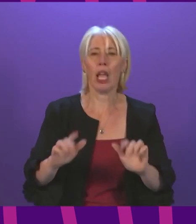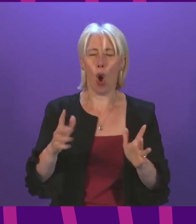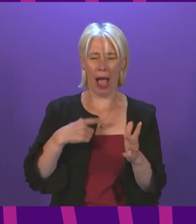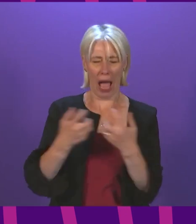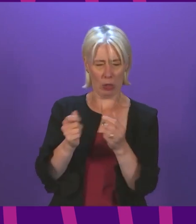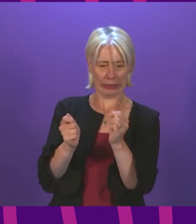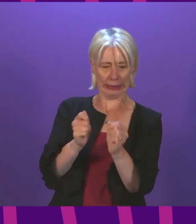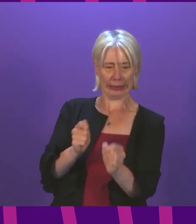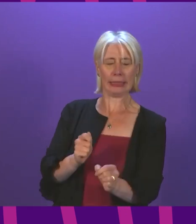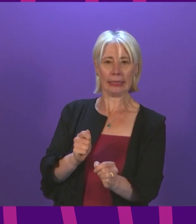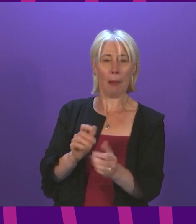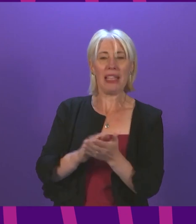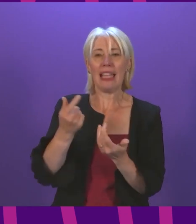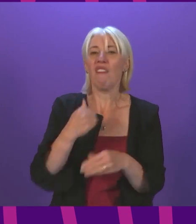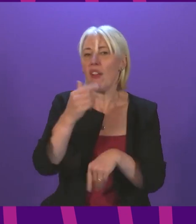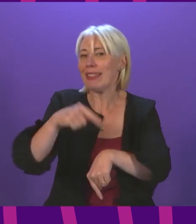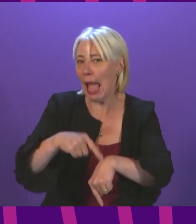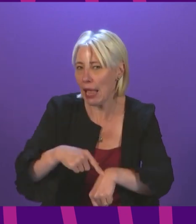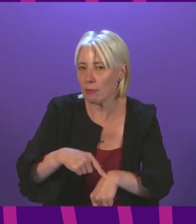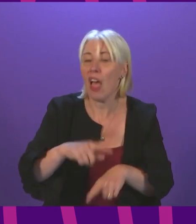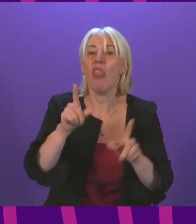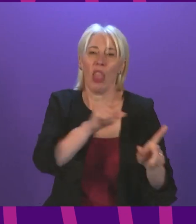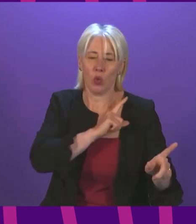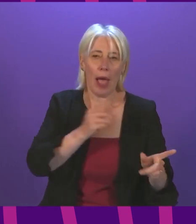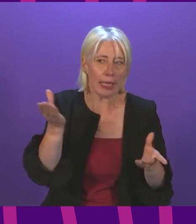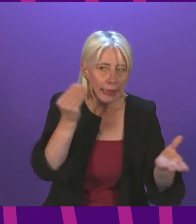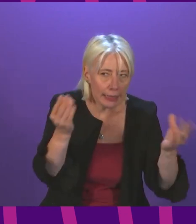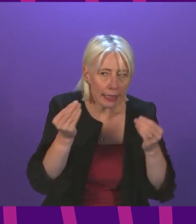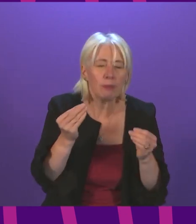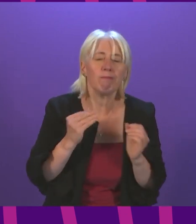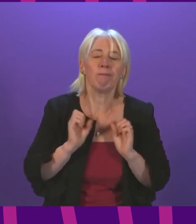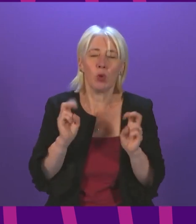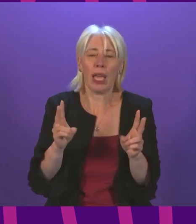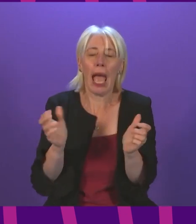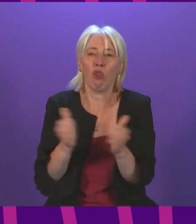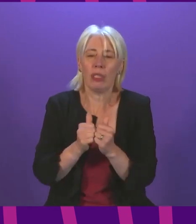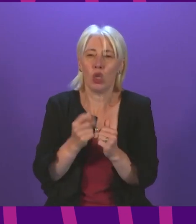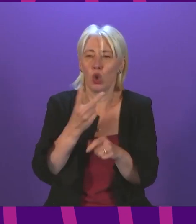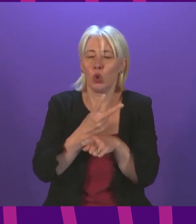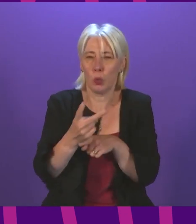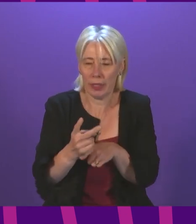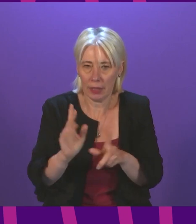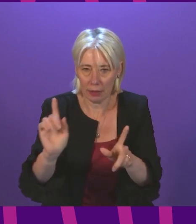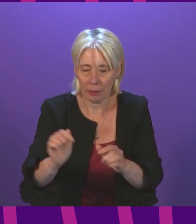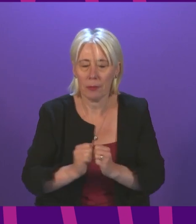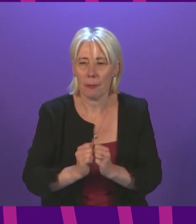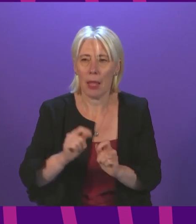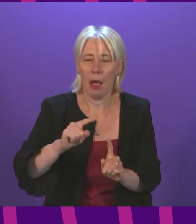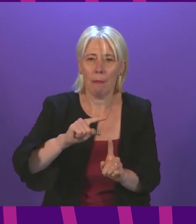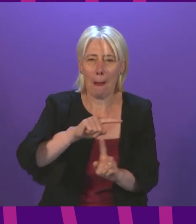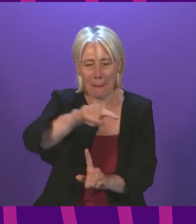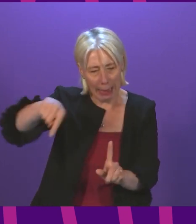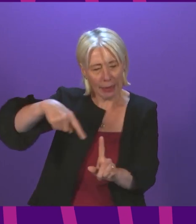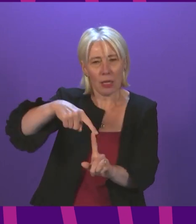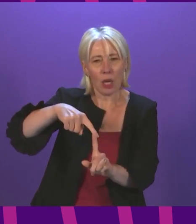to adapt them they have the time to do that. It's because we're listening that we have done that. But again we come back to the central point here